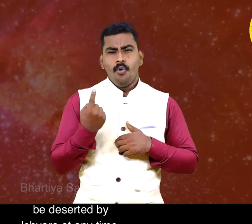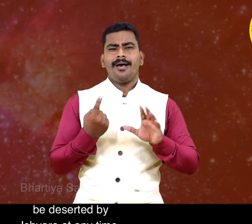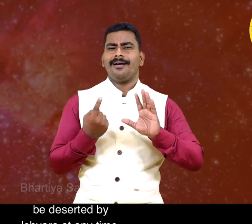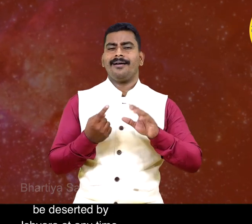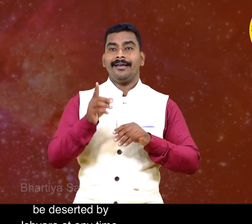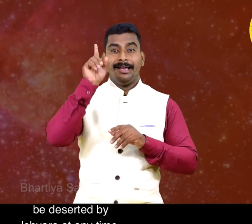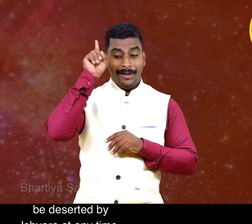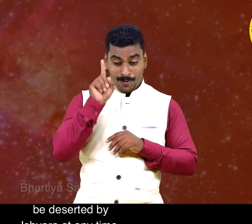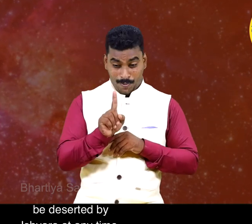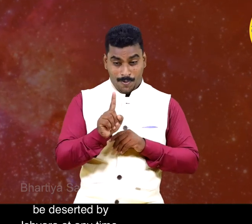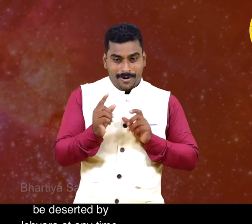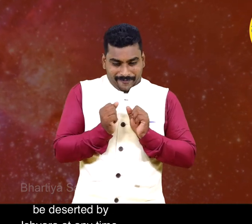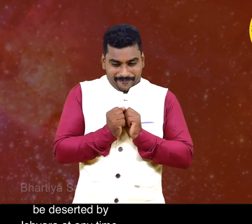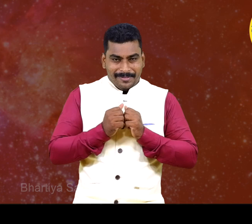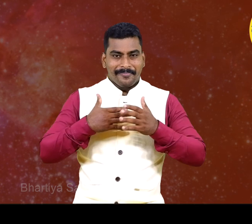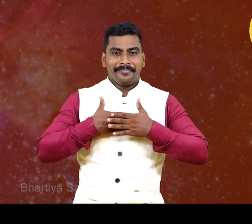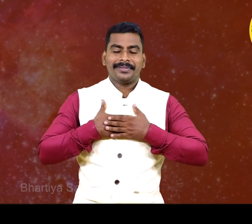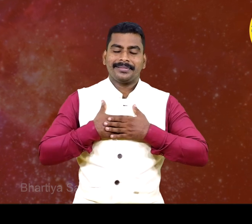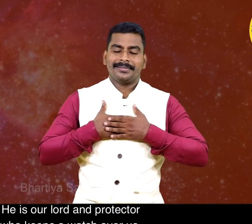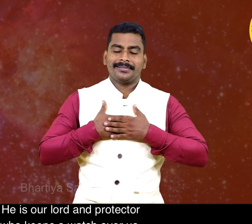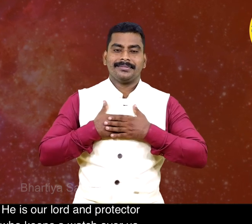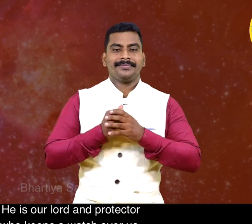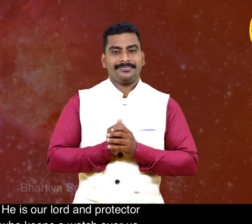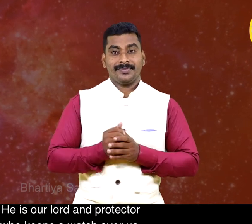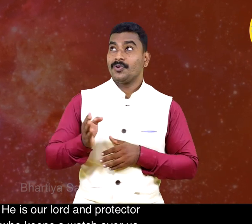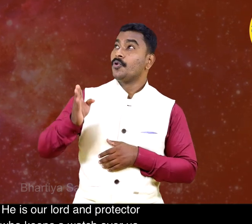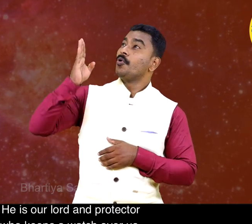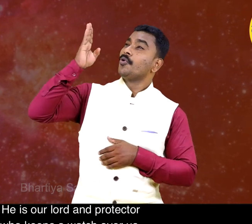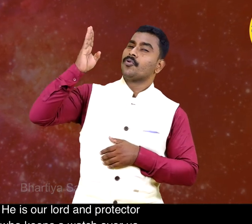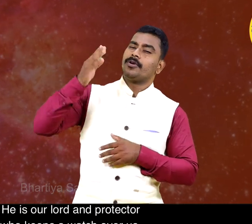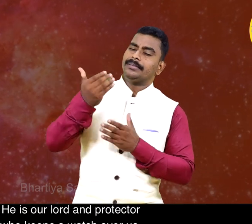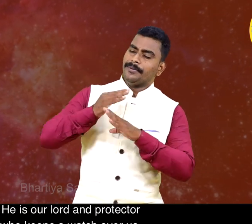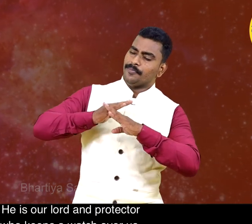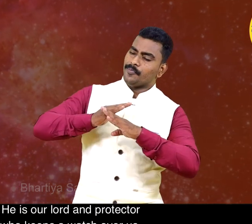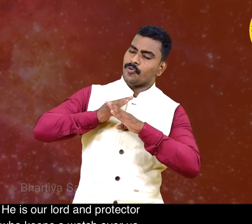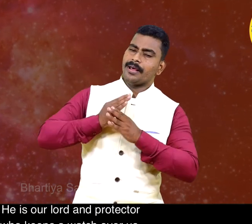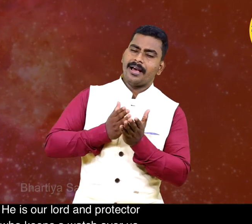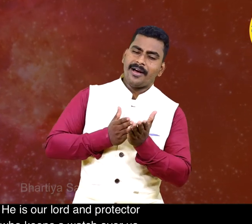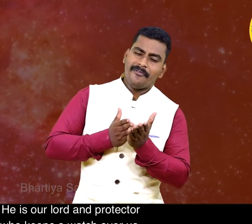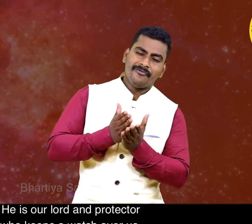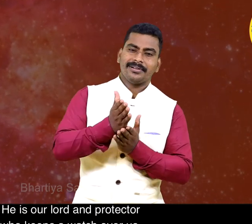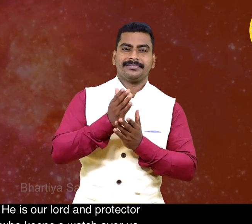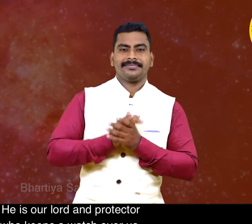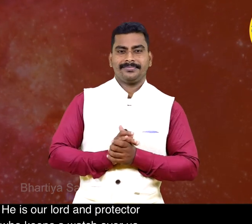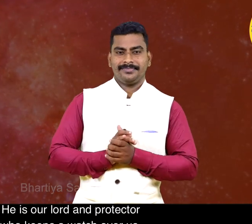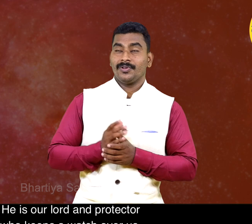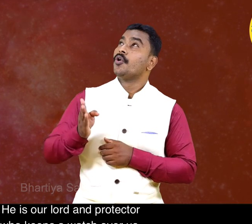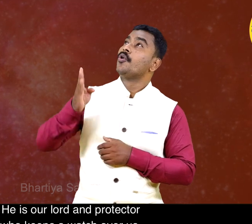by Ishwara at any time. He is our Lord and Protector who keeps a watch over